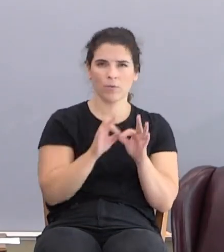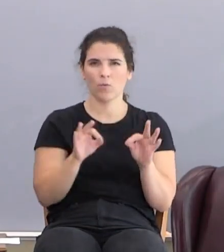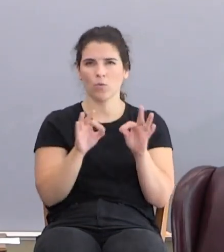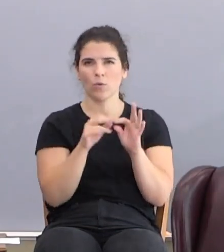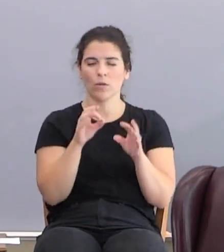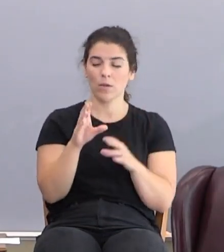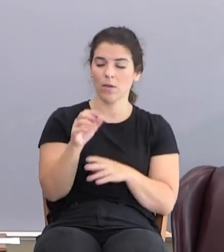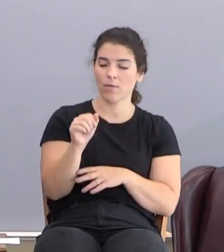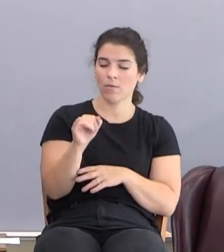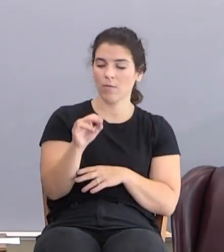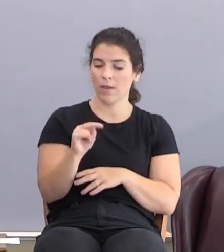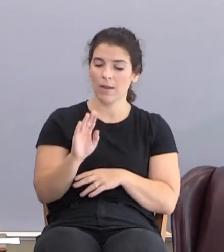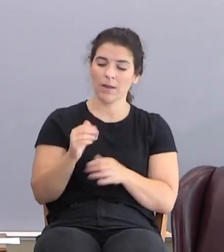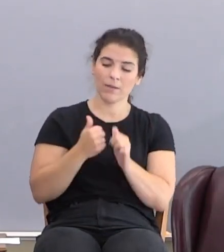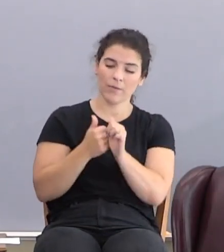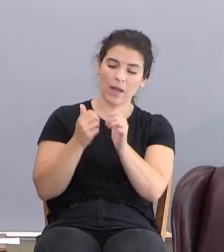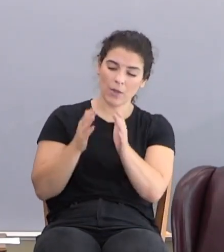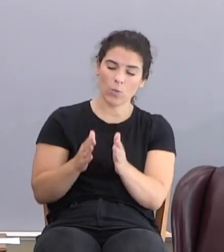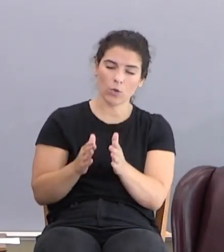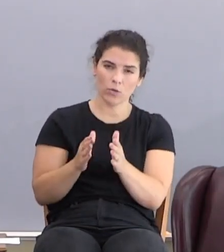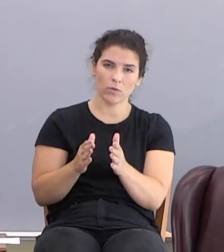of Cain and his followers.